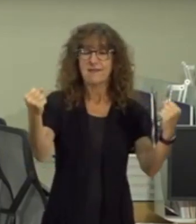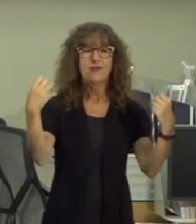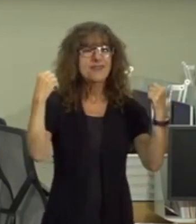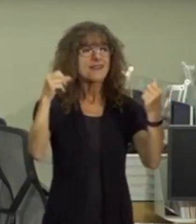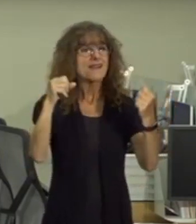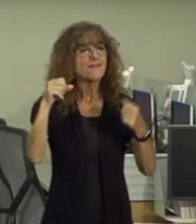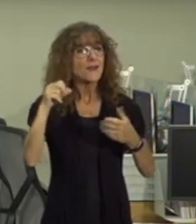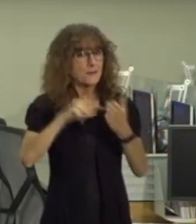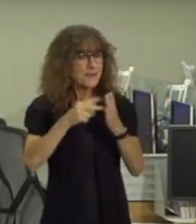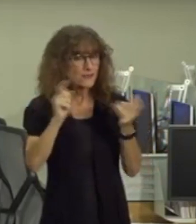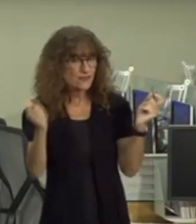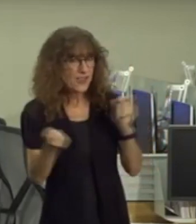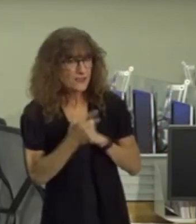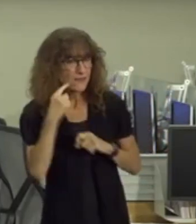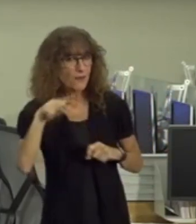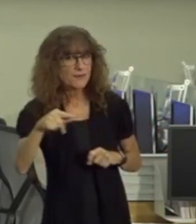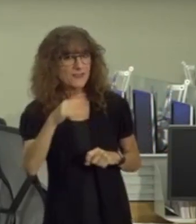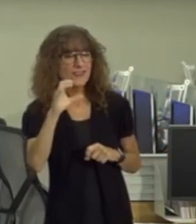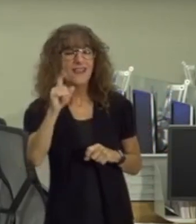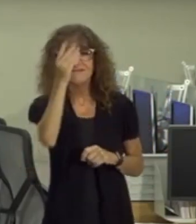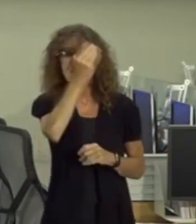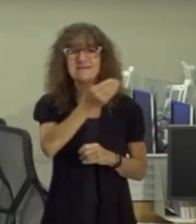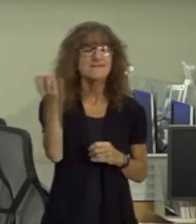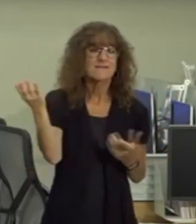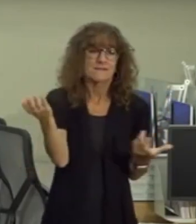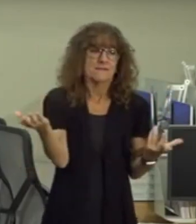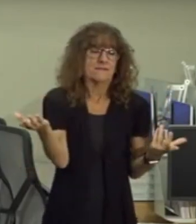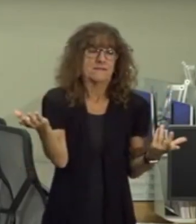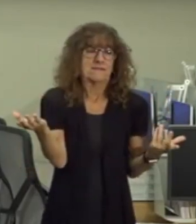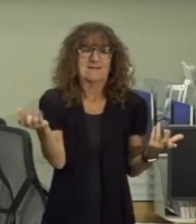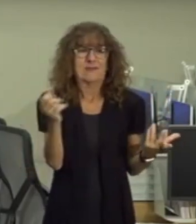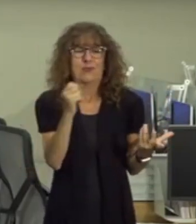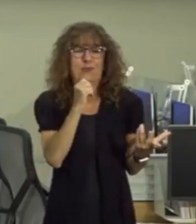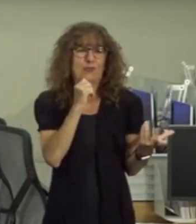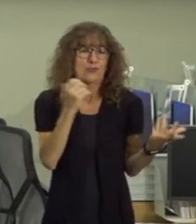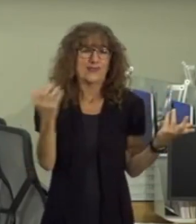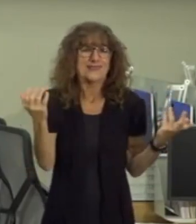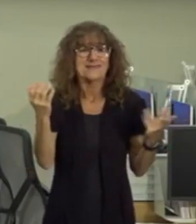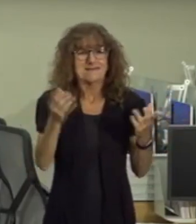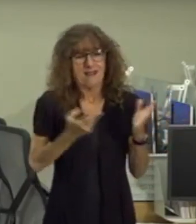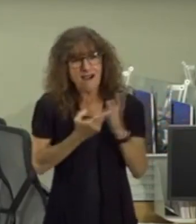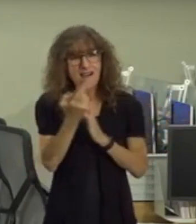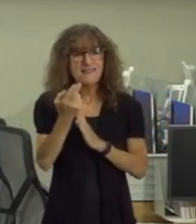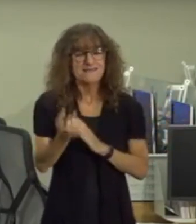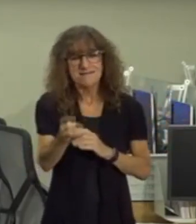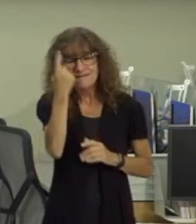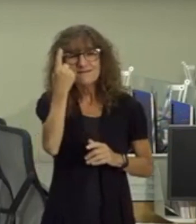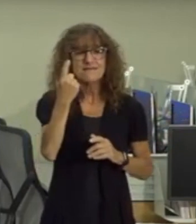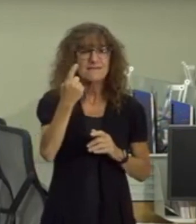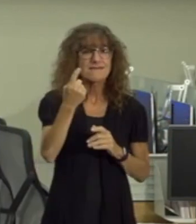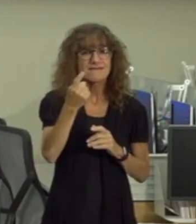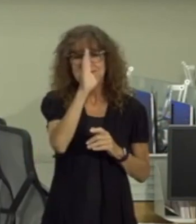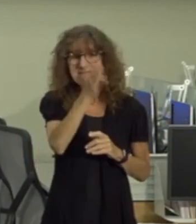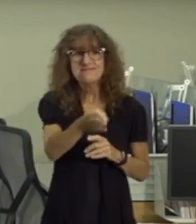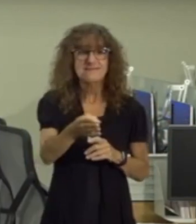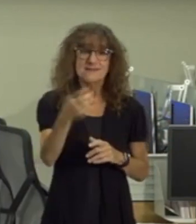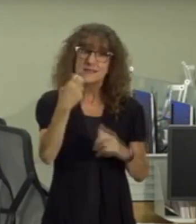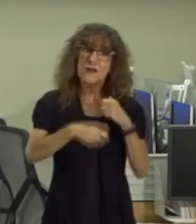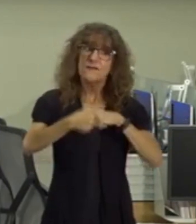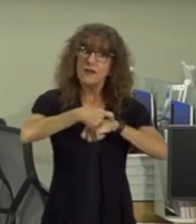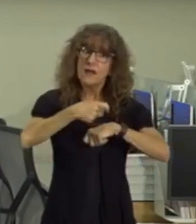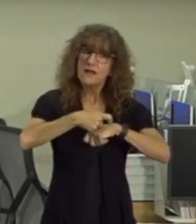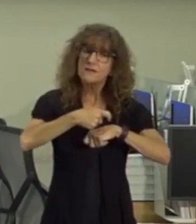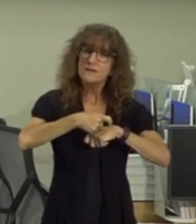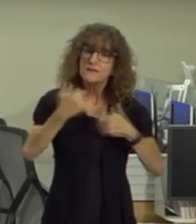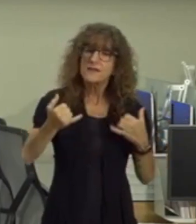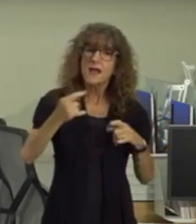means changes for our county and i should tell you we are under no illusion we are in tough times we are in very tough times but i